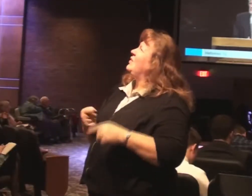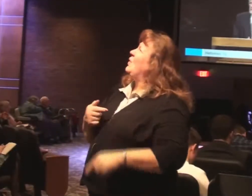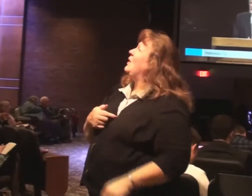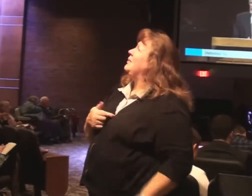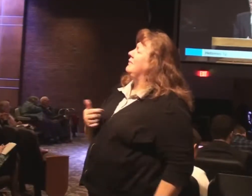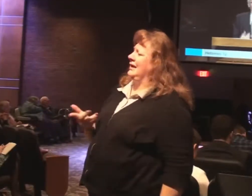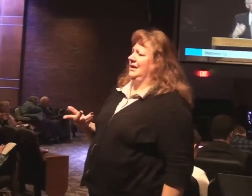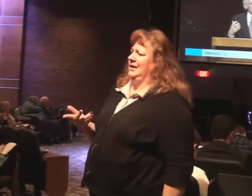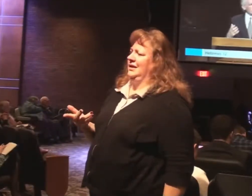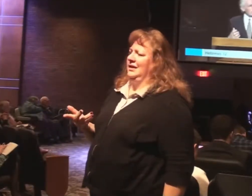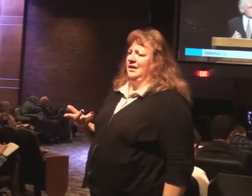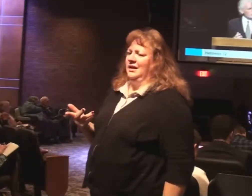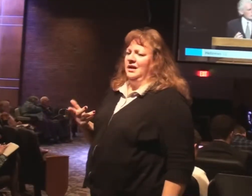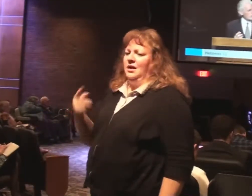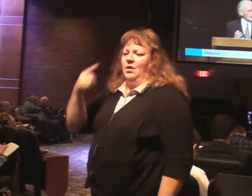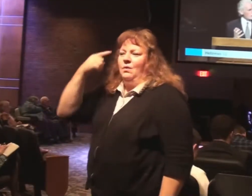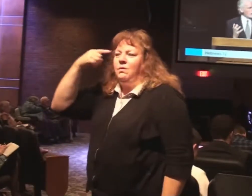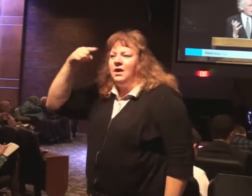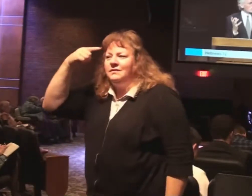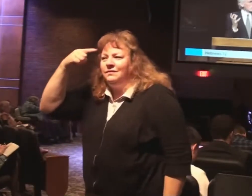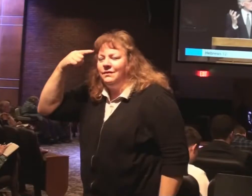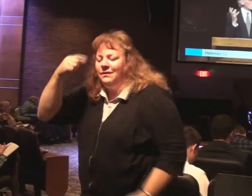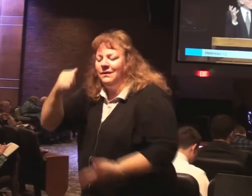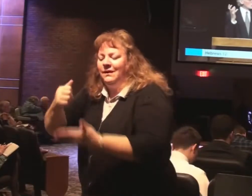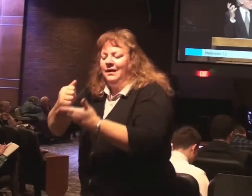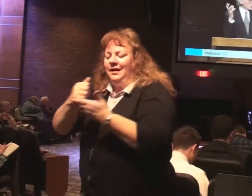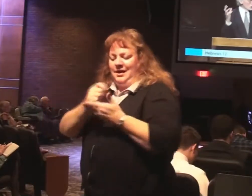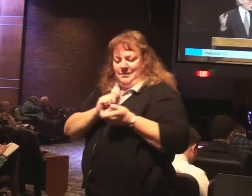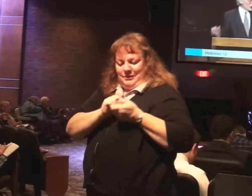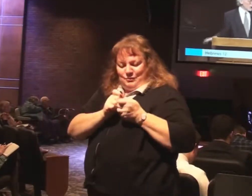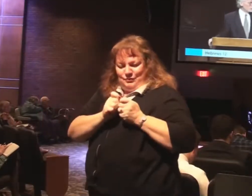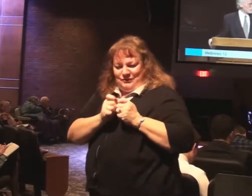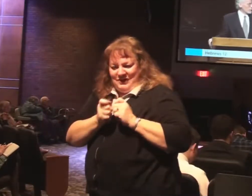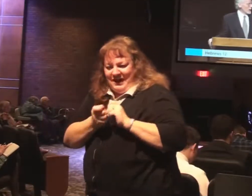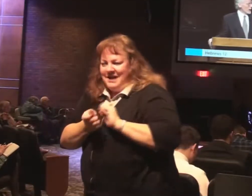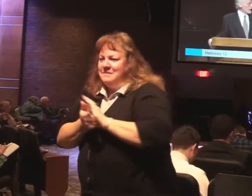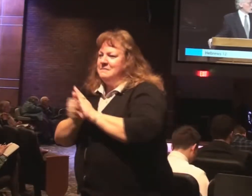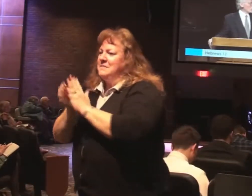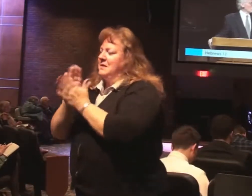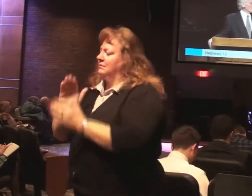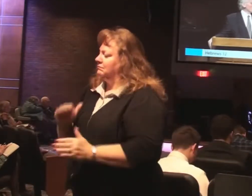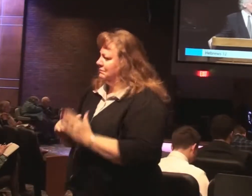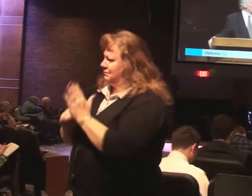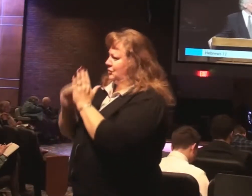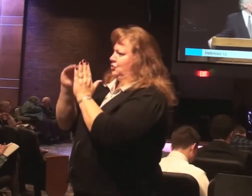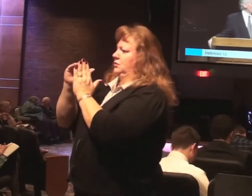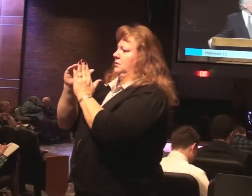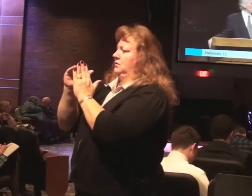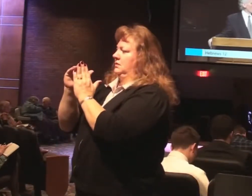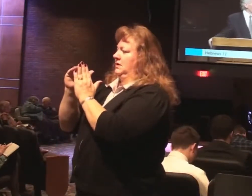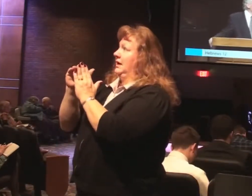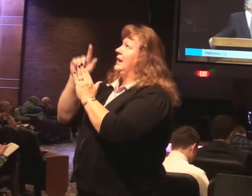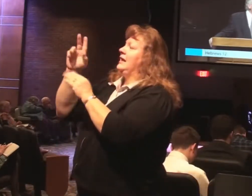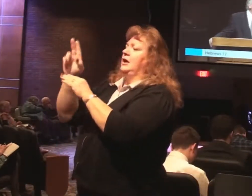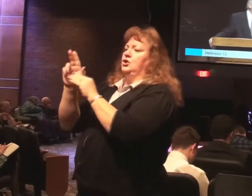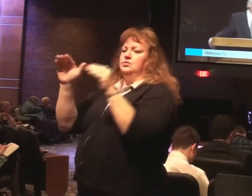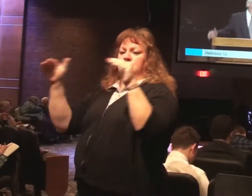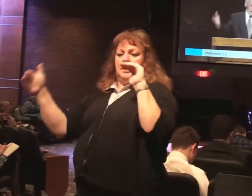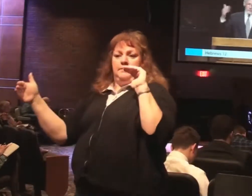are for the purpose of helping us to grow to maturity. And he used the comparison with a physical family and a